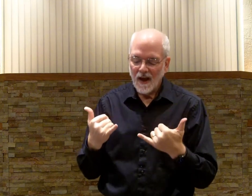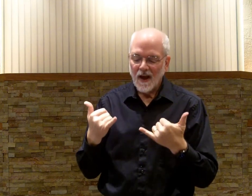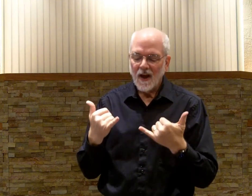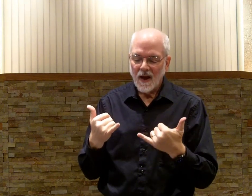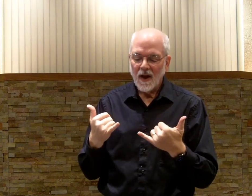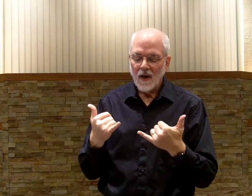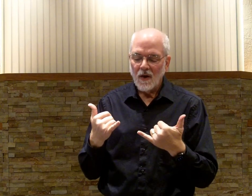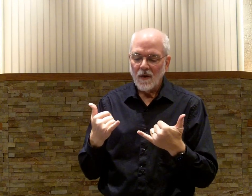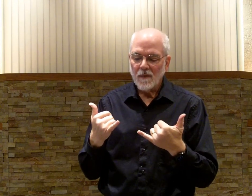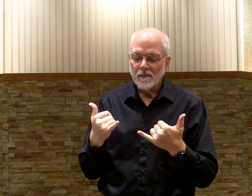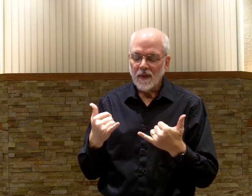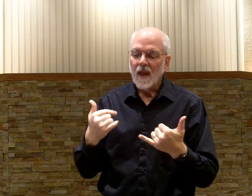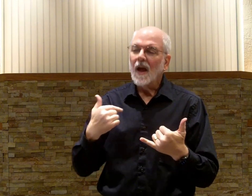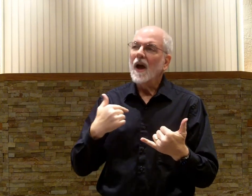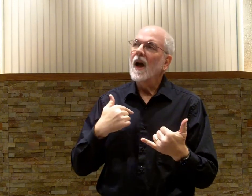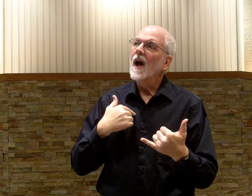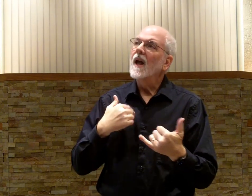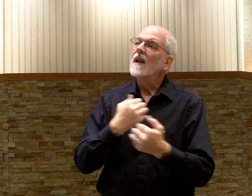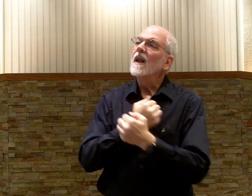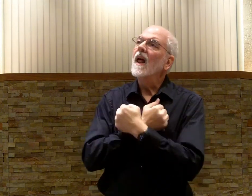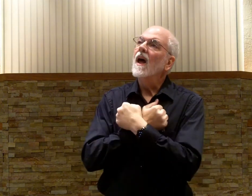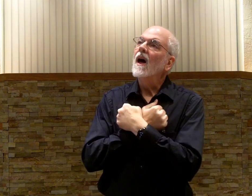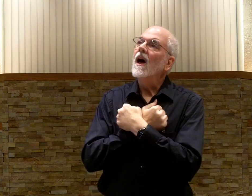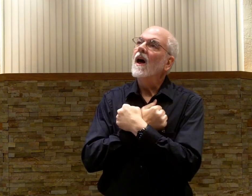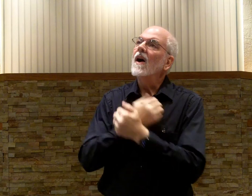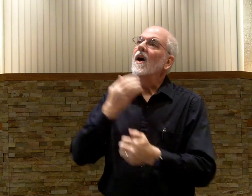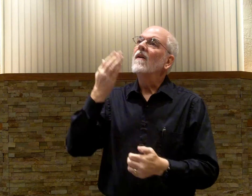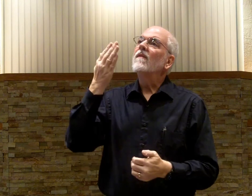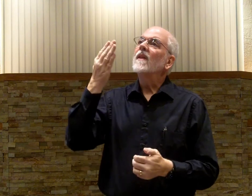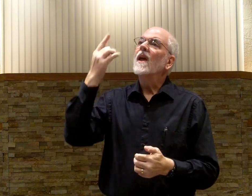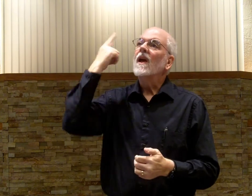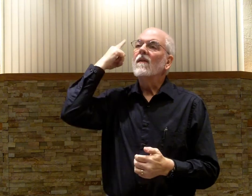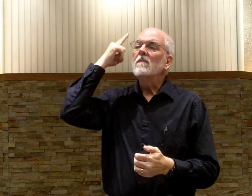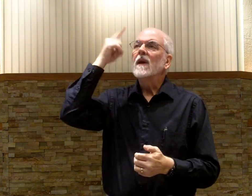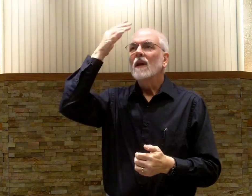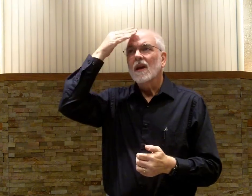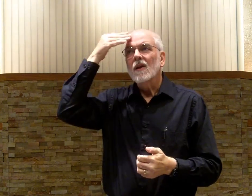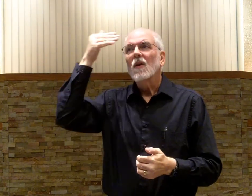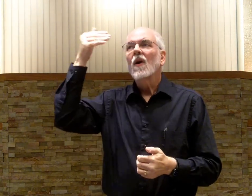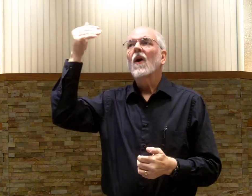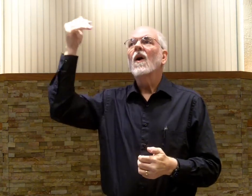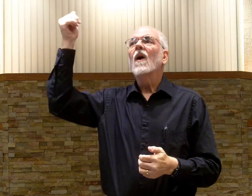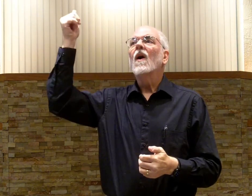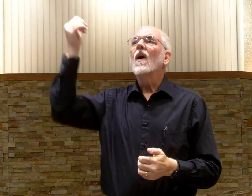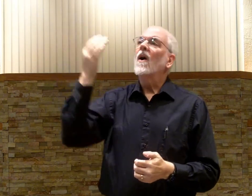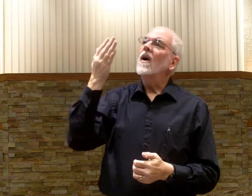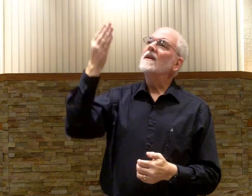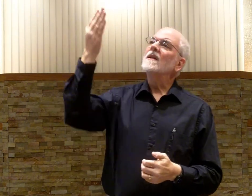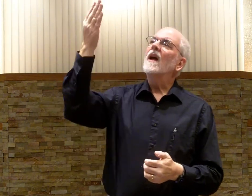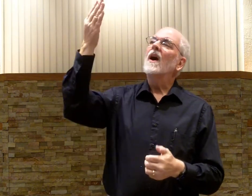I love thee because thou